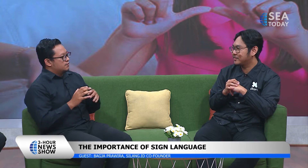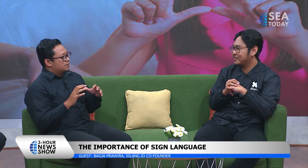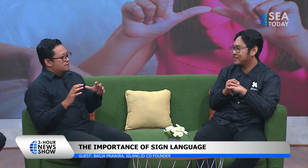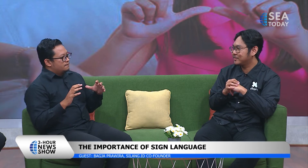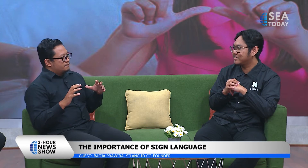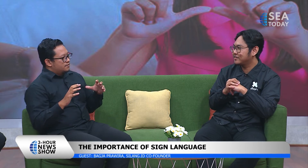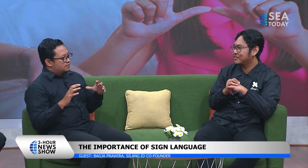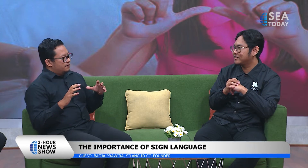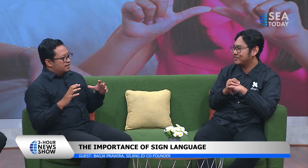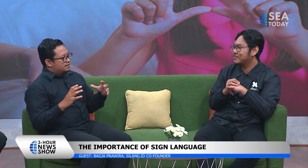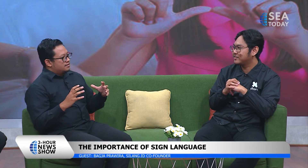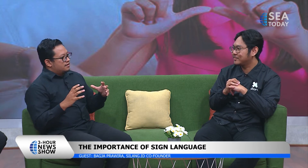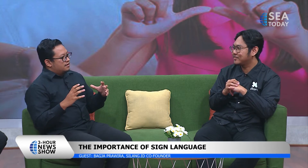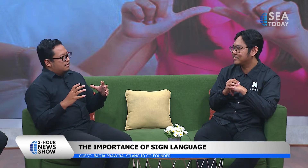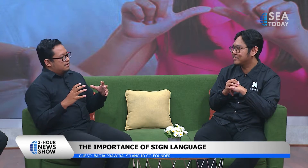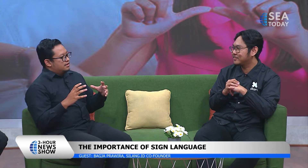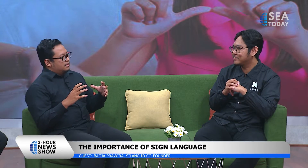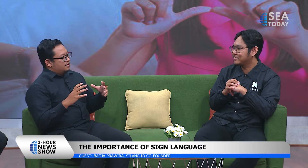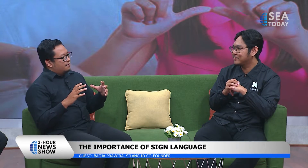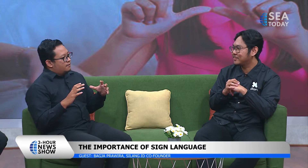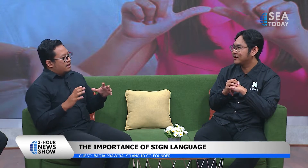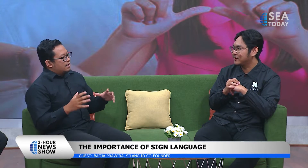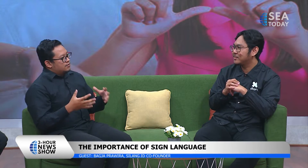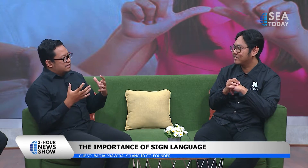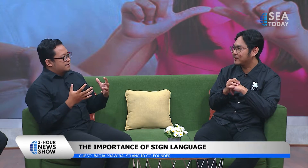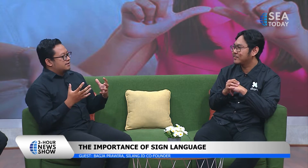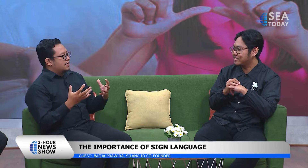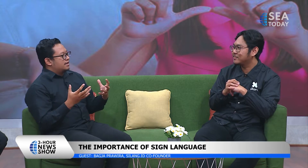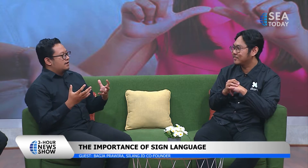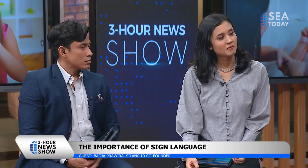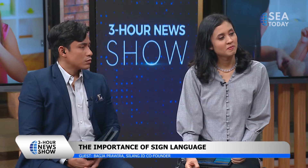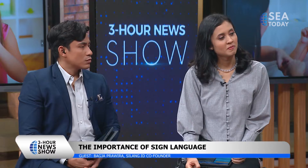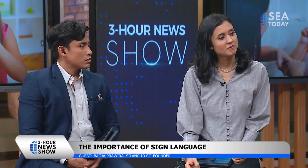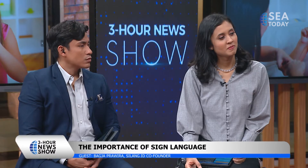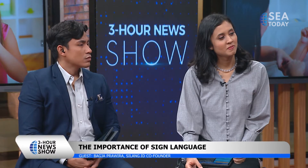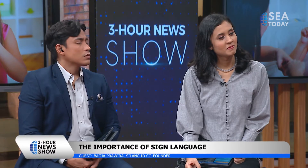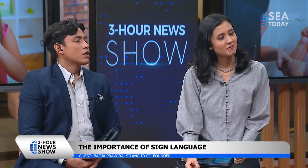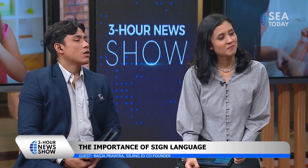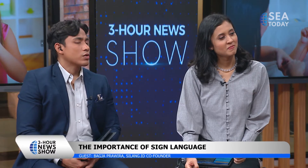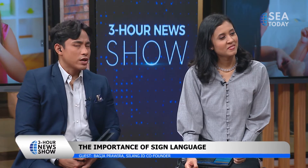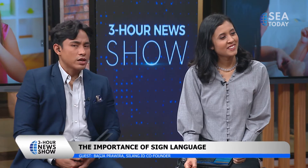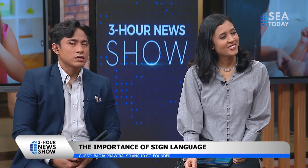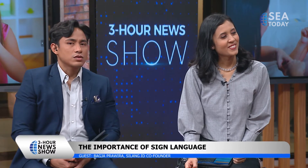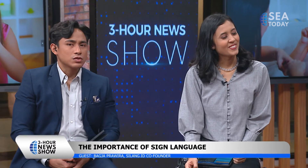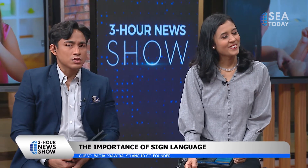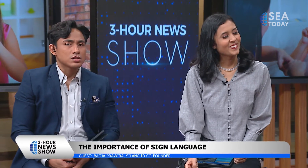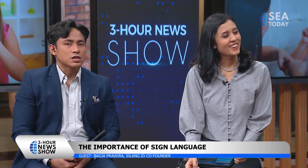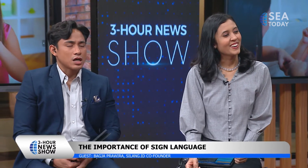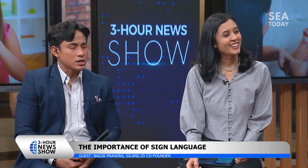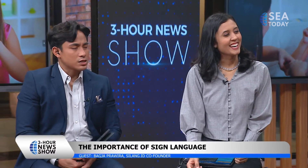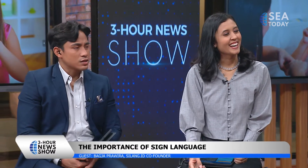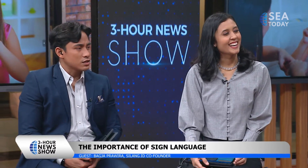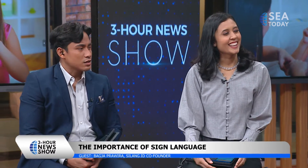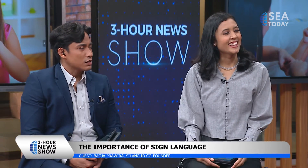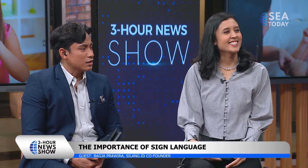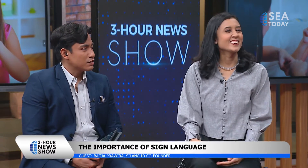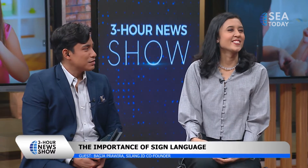to build the a more inclusive society all together okay in indonesia yeah that's a great